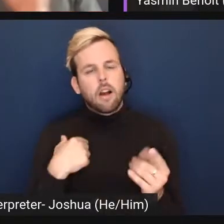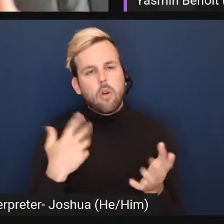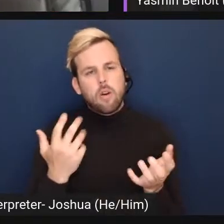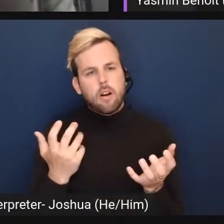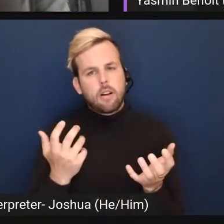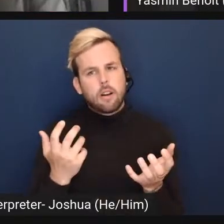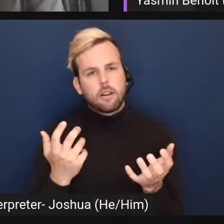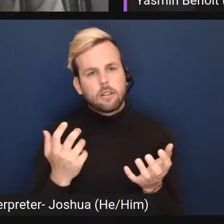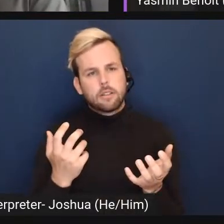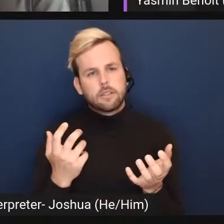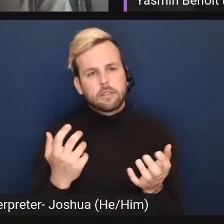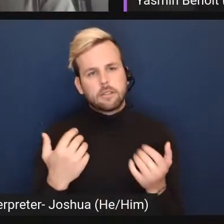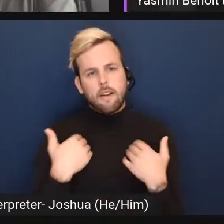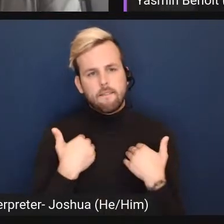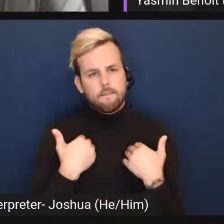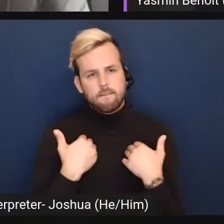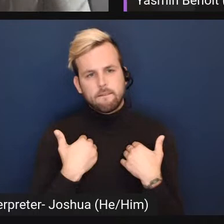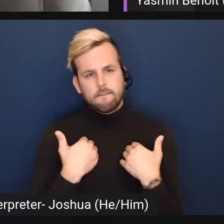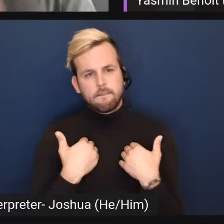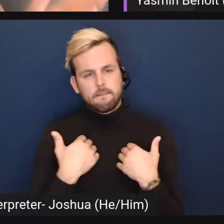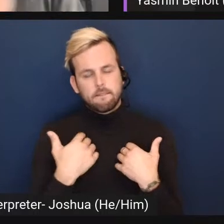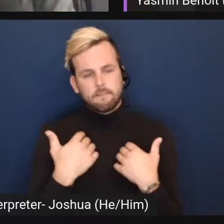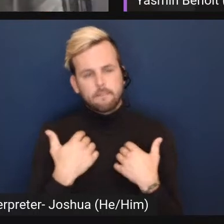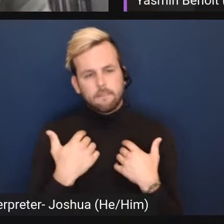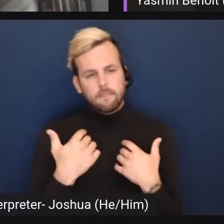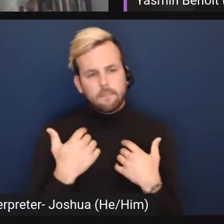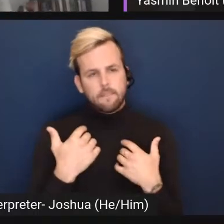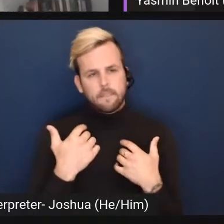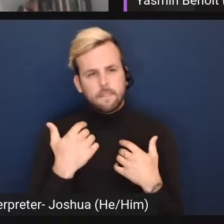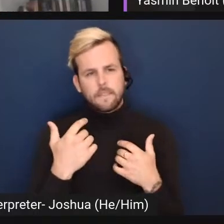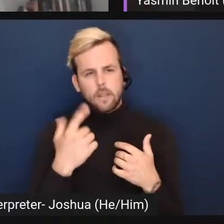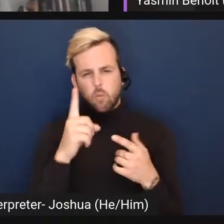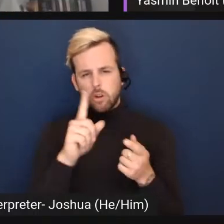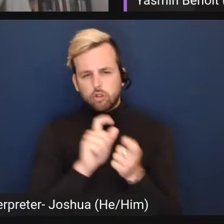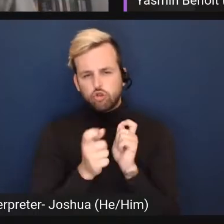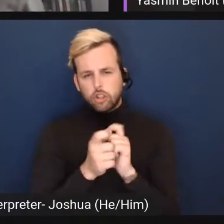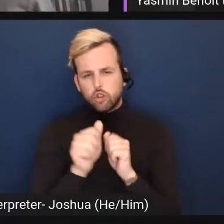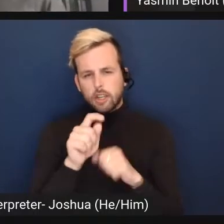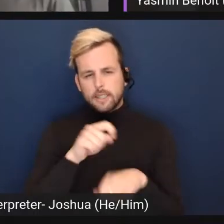have one, kind of take on one change at a time.